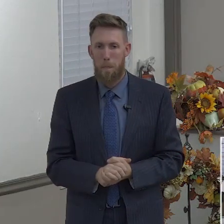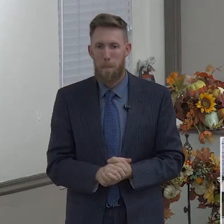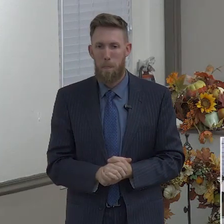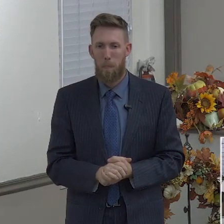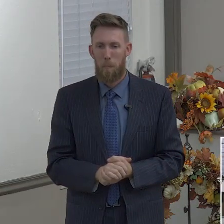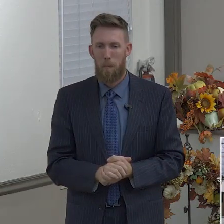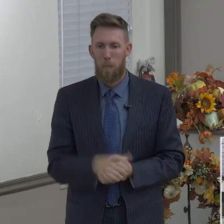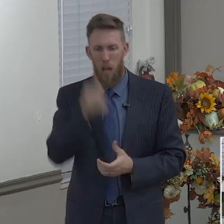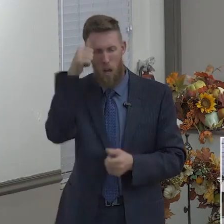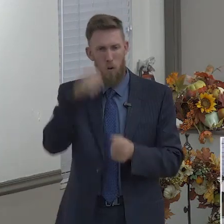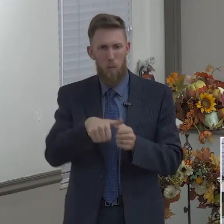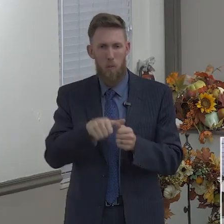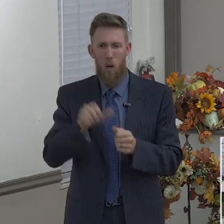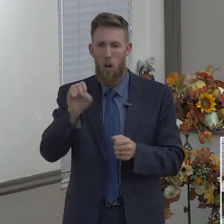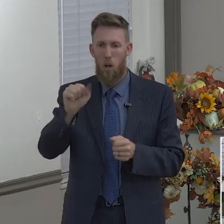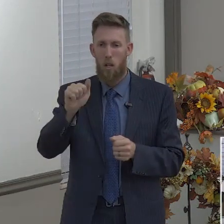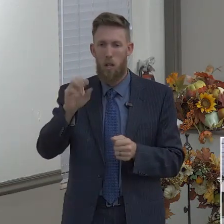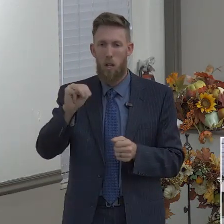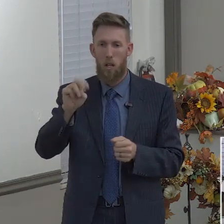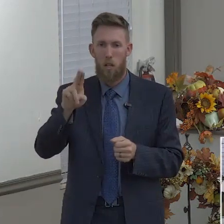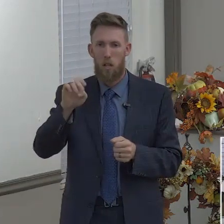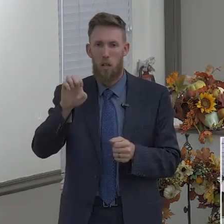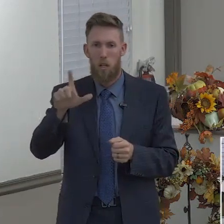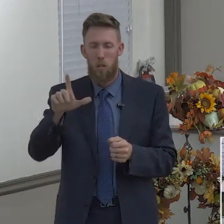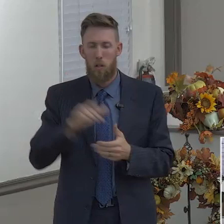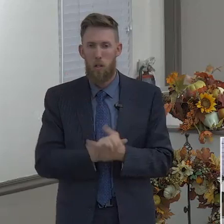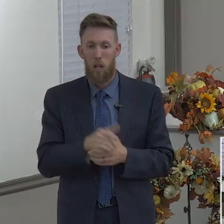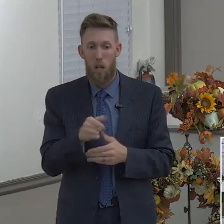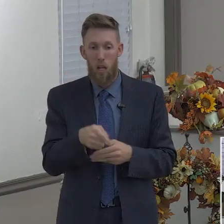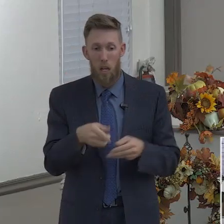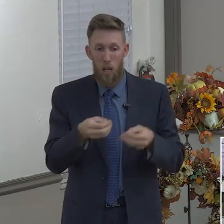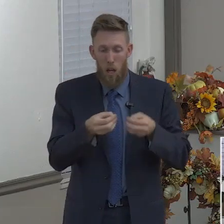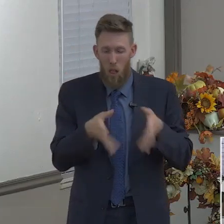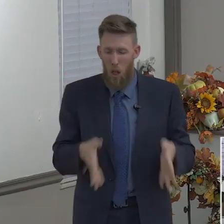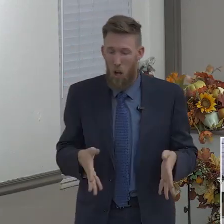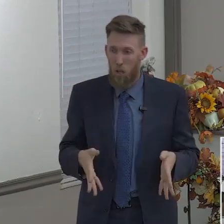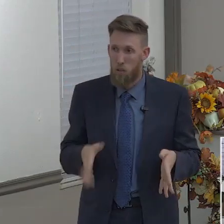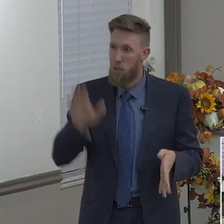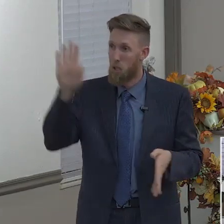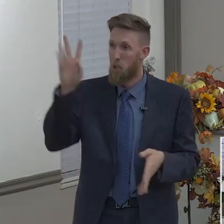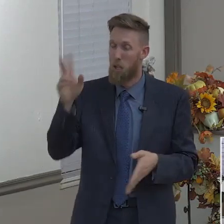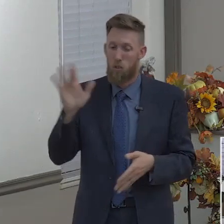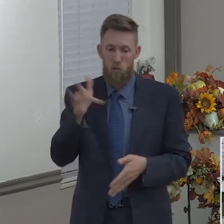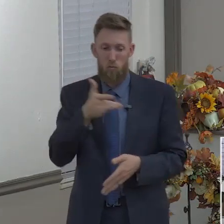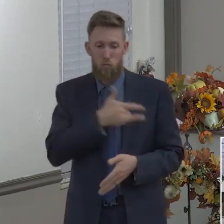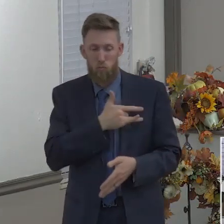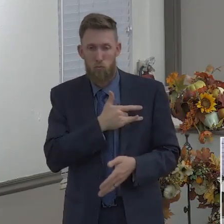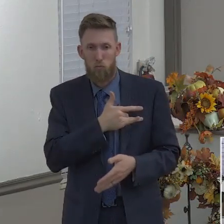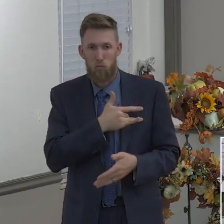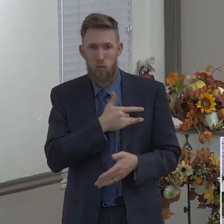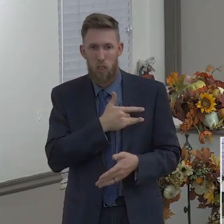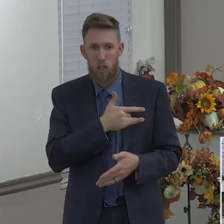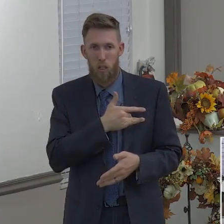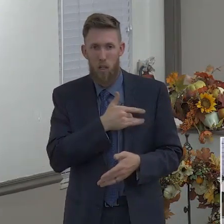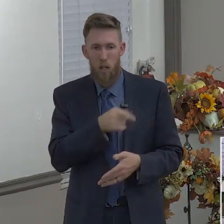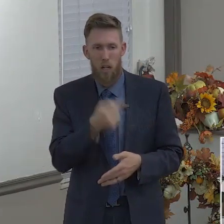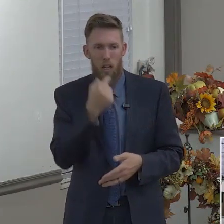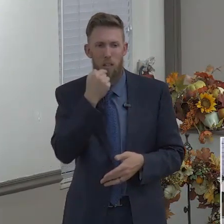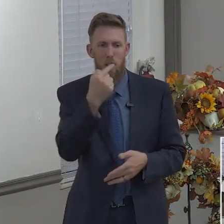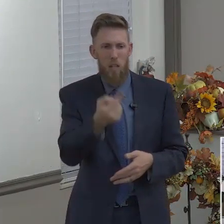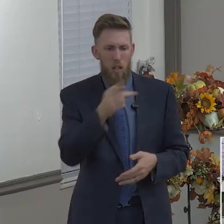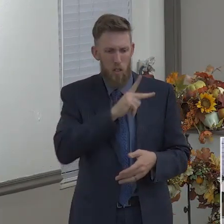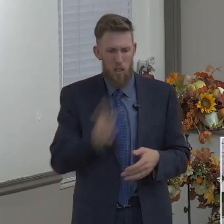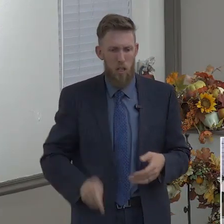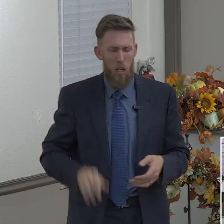Samuel lost the voice of God. 1 Samuel 28.15 says, And Samuel said to Saul, Why hast thou